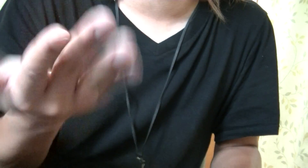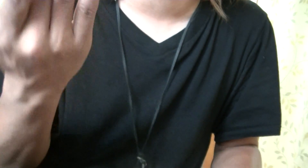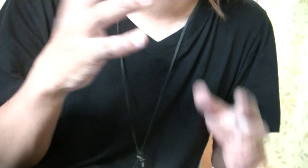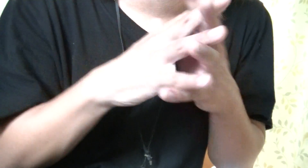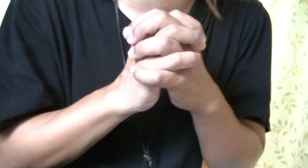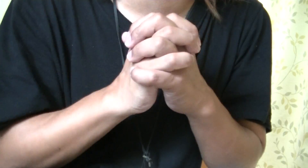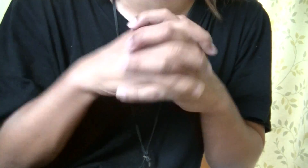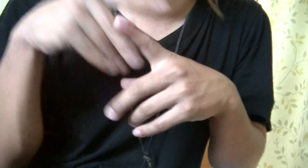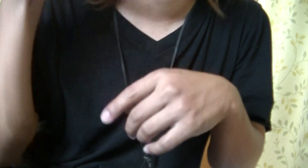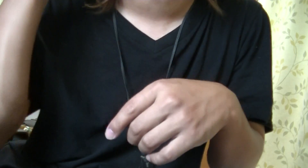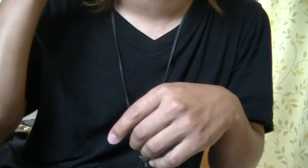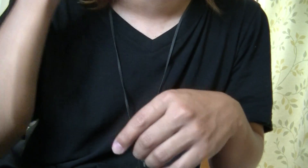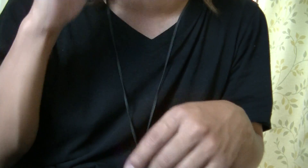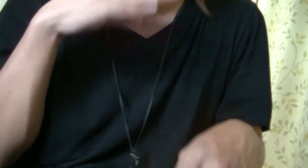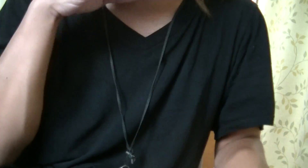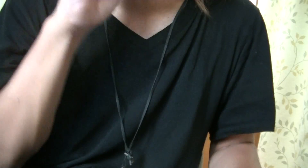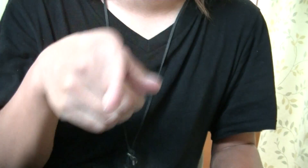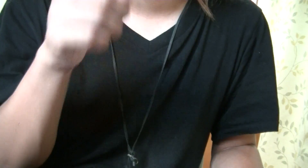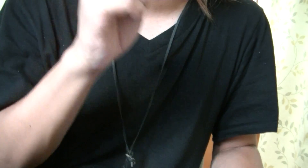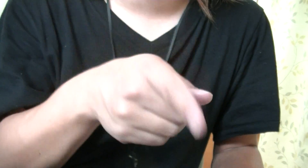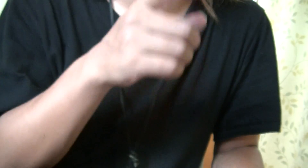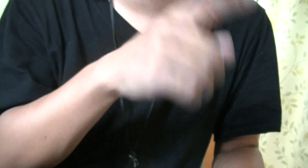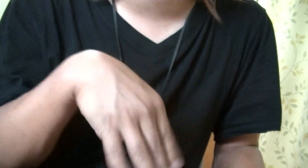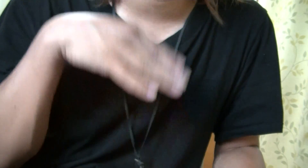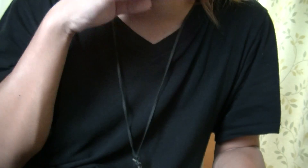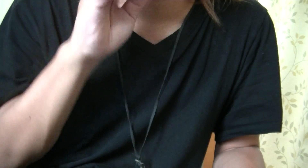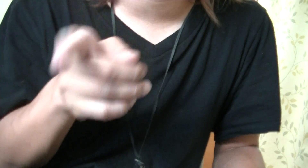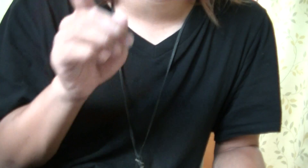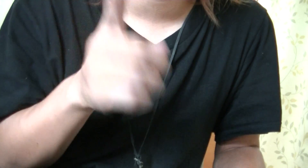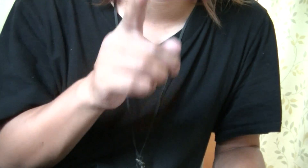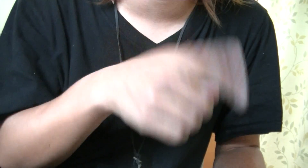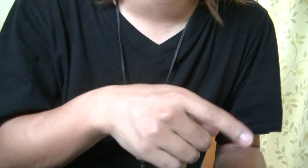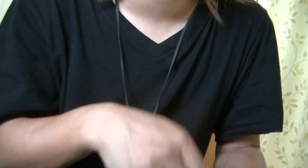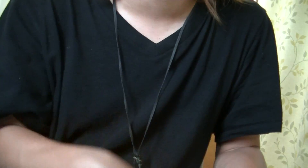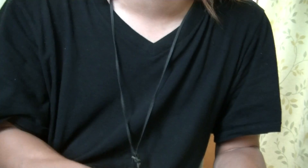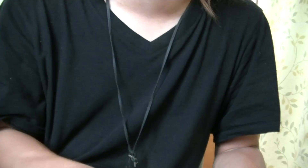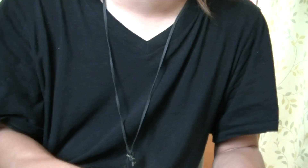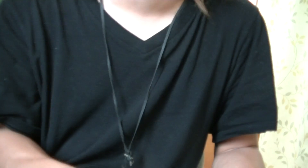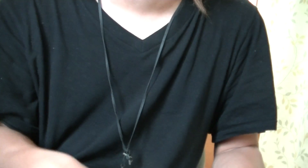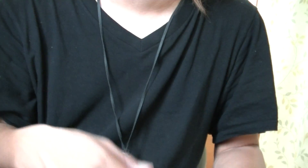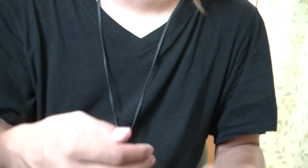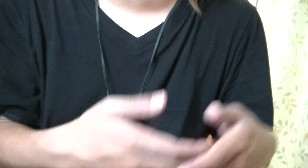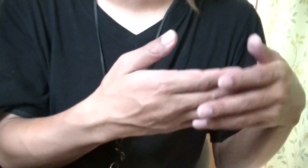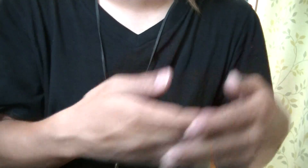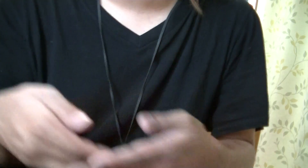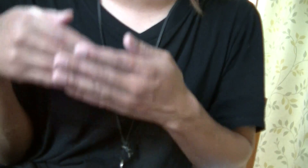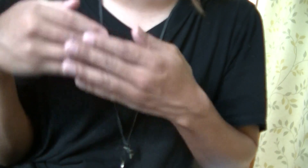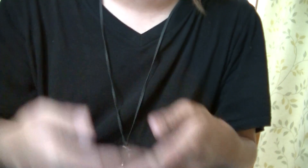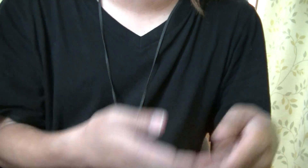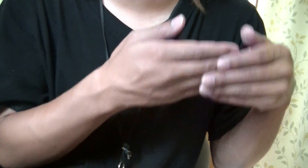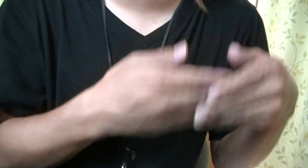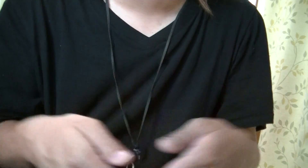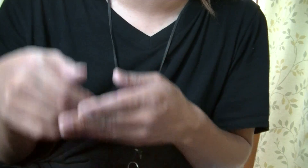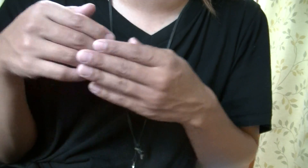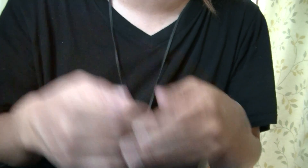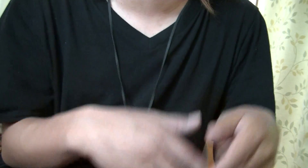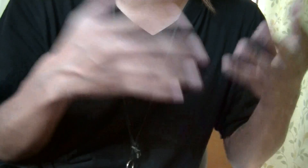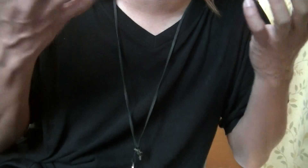better than some fuck Fuck, ain't that some ain't that